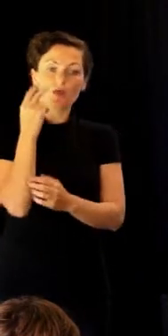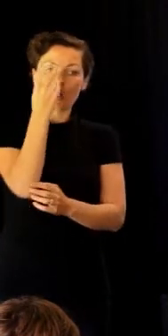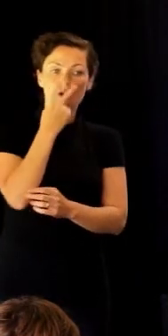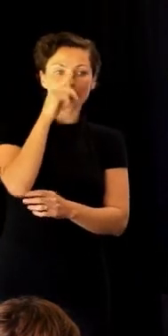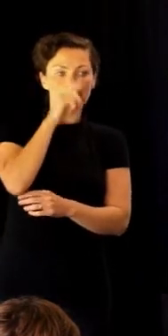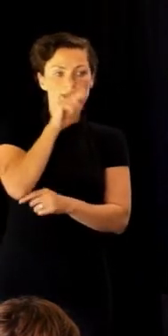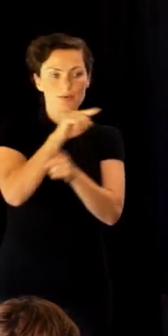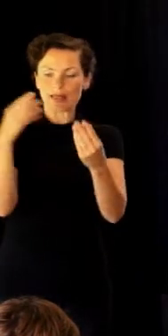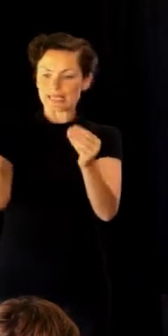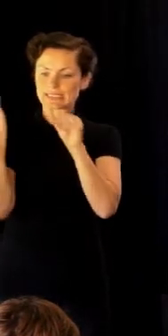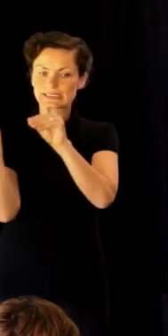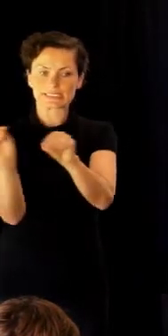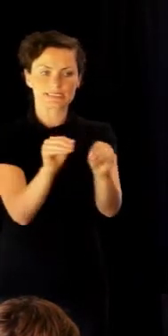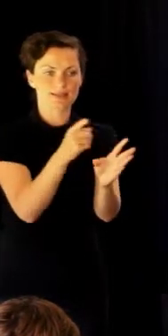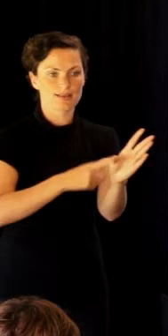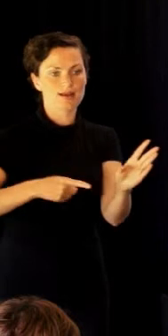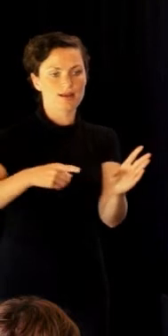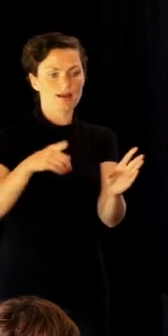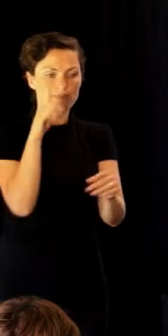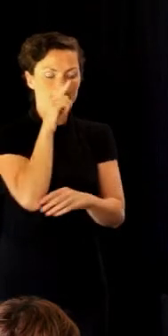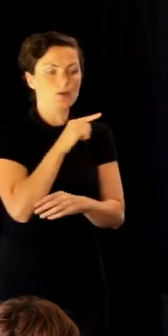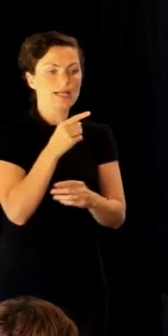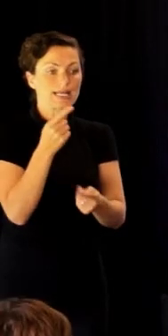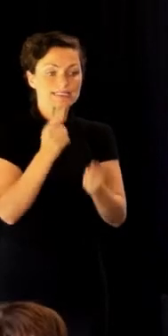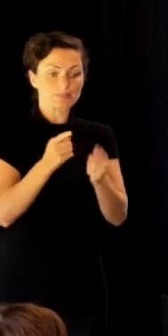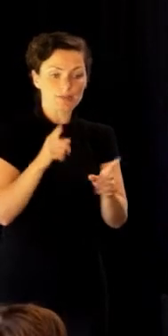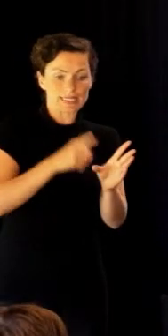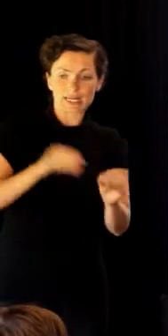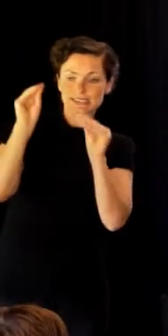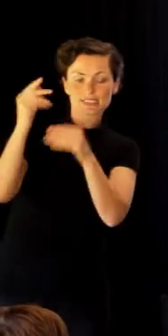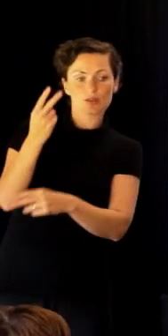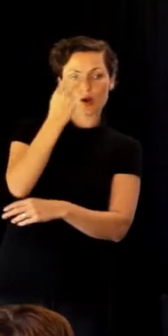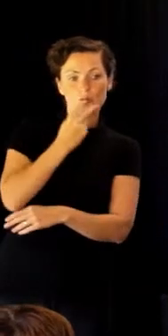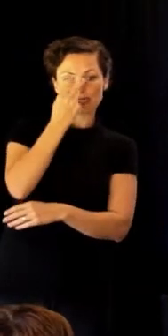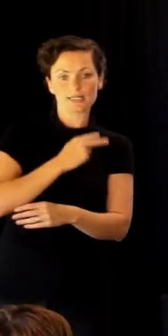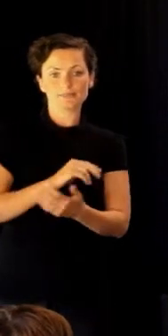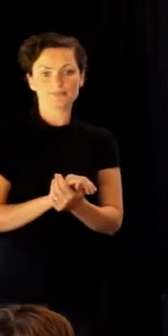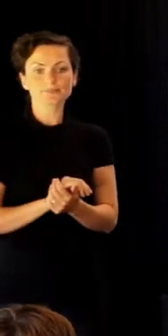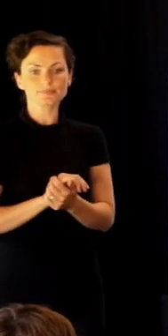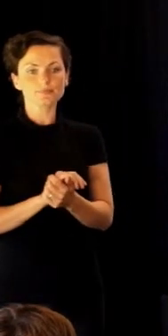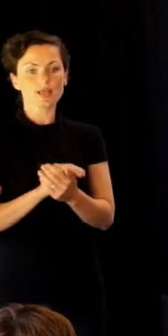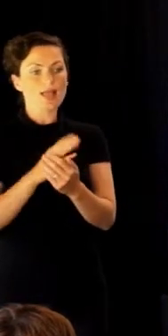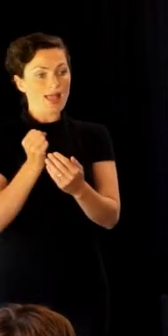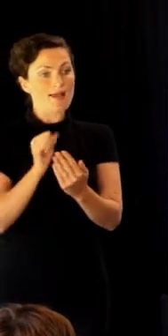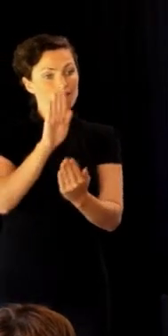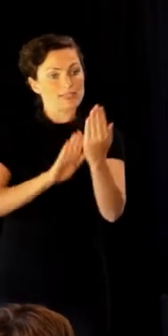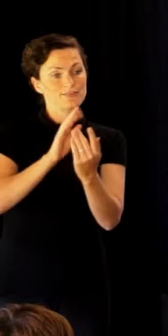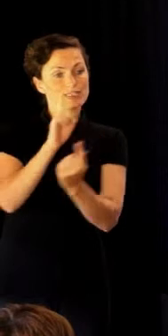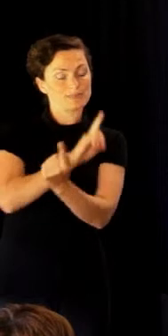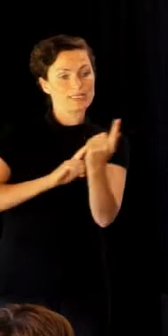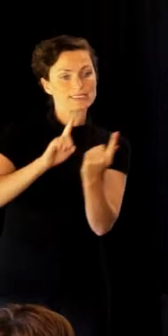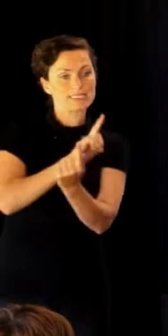ones are teaching the younger ones, and sometimes vice versa. Ka nohi hui, face-to-face meetings.